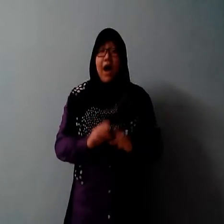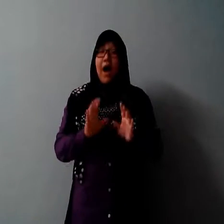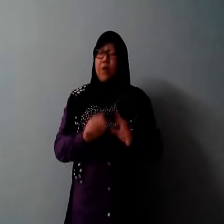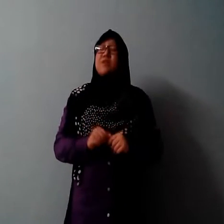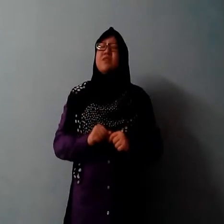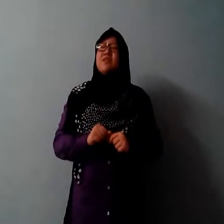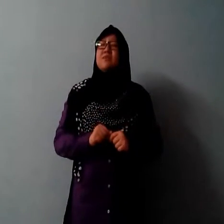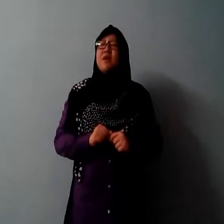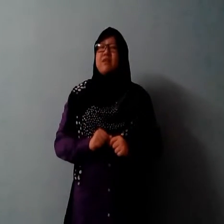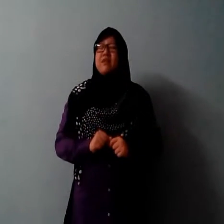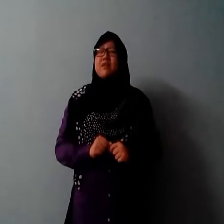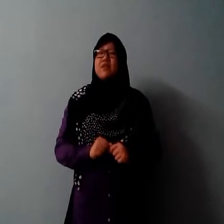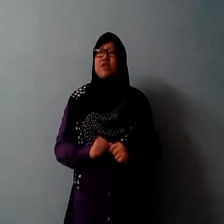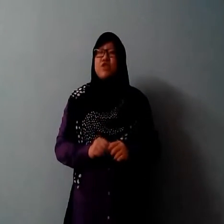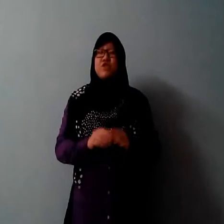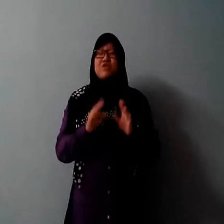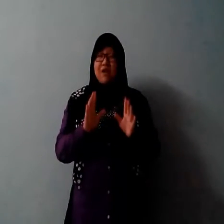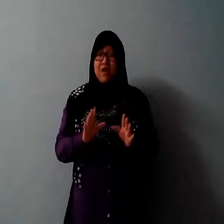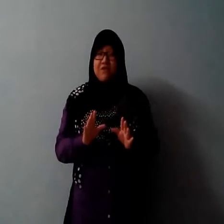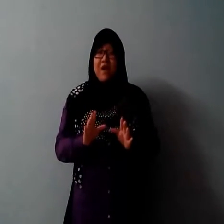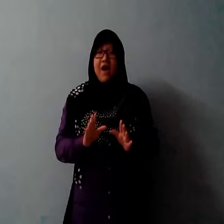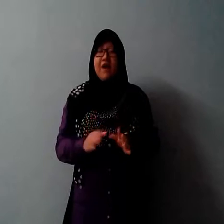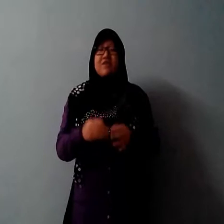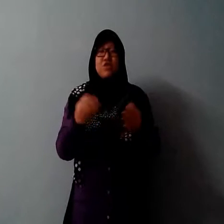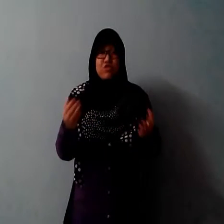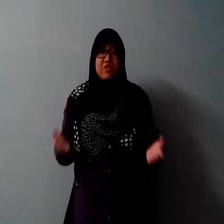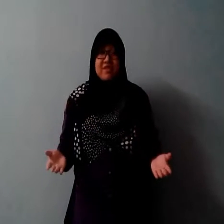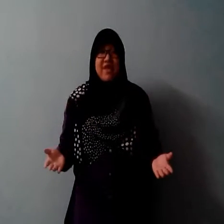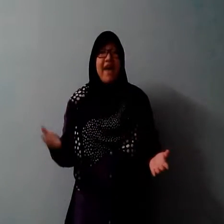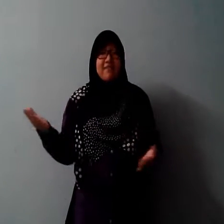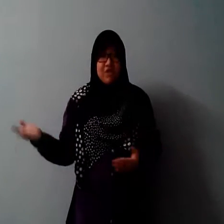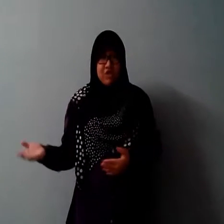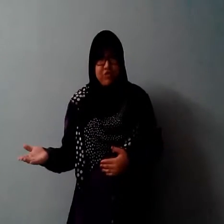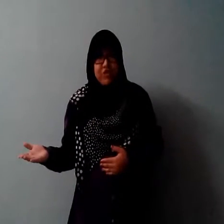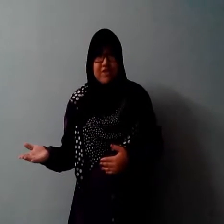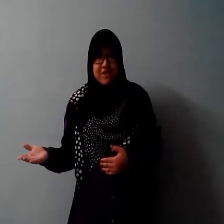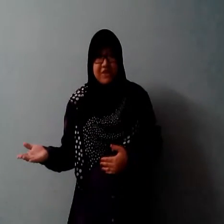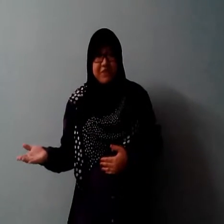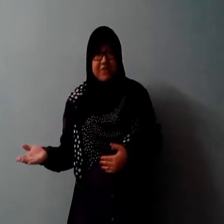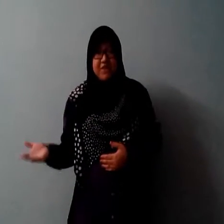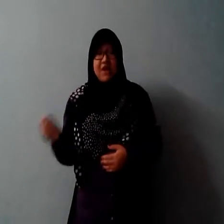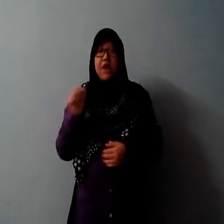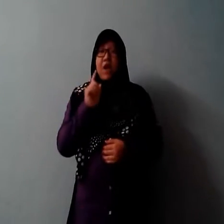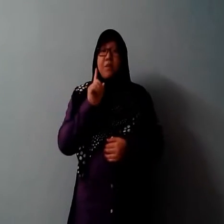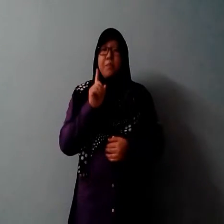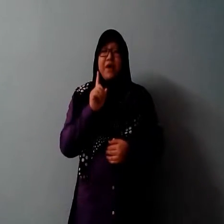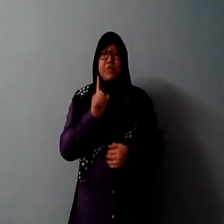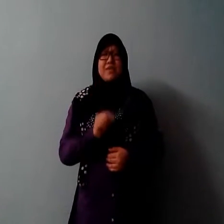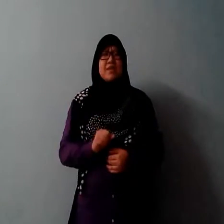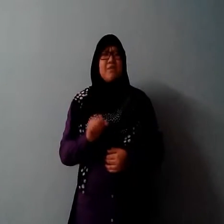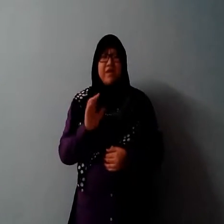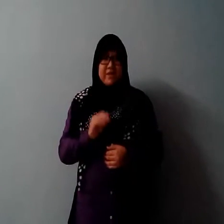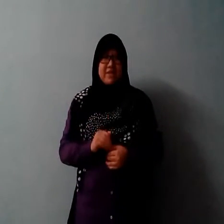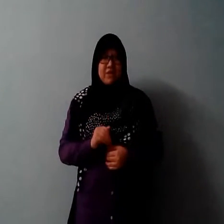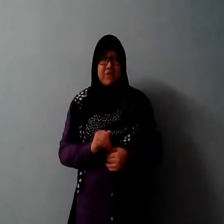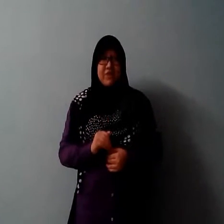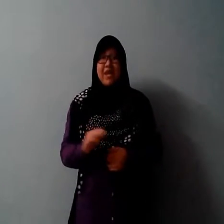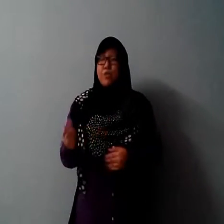Our targeted market, the staff and the students at the university. By doing some market survey